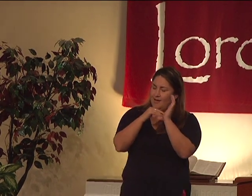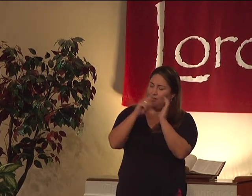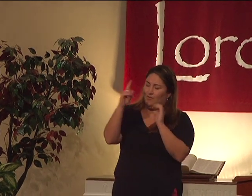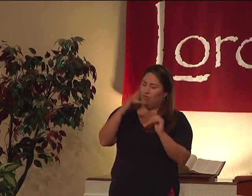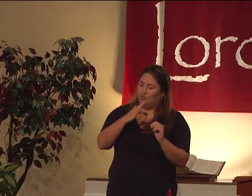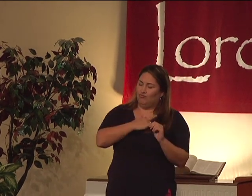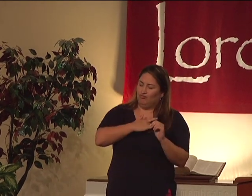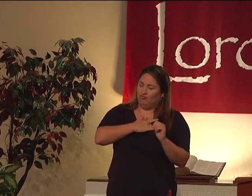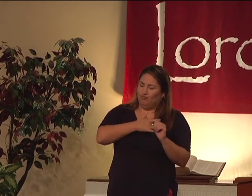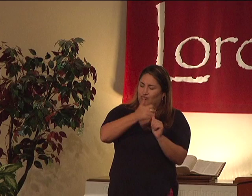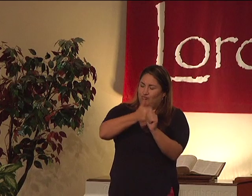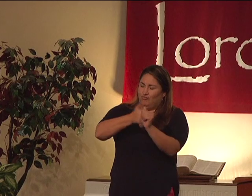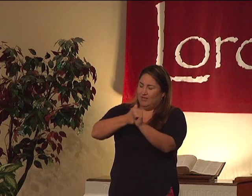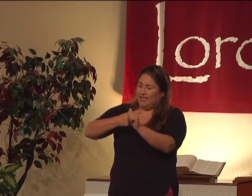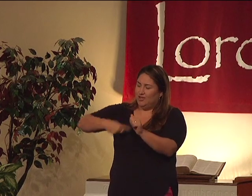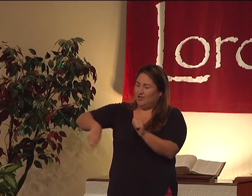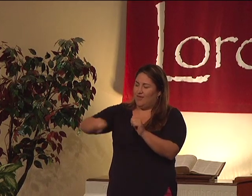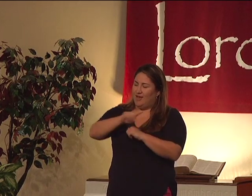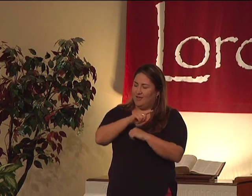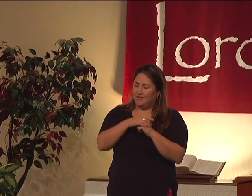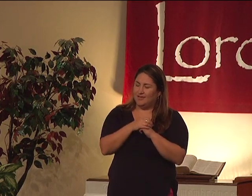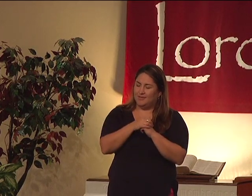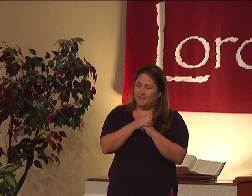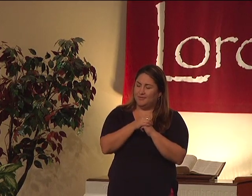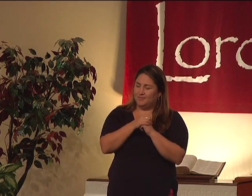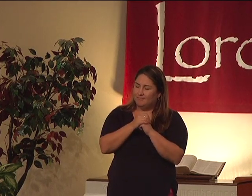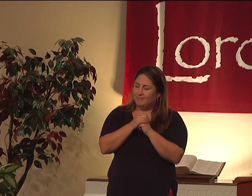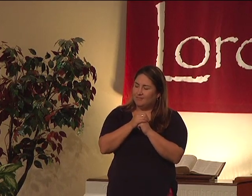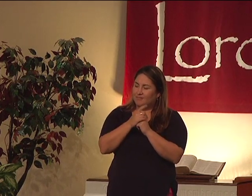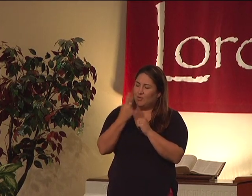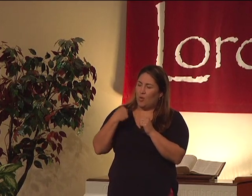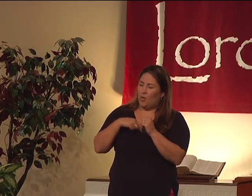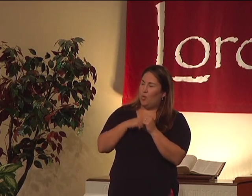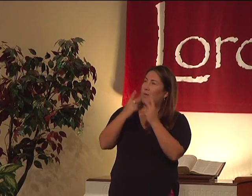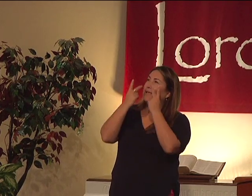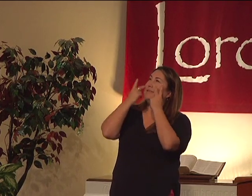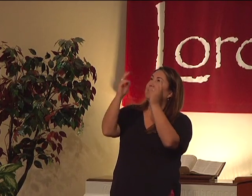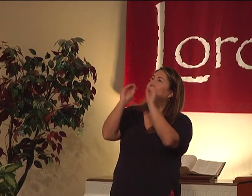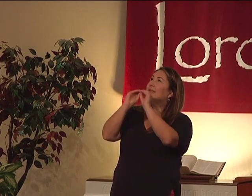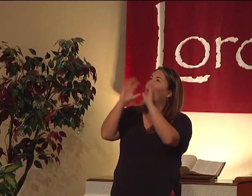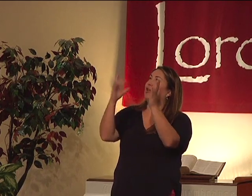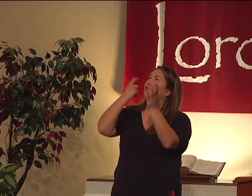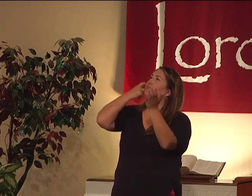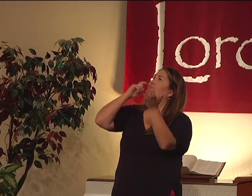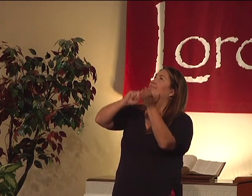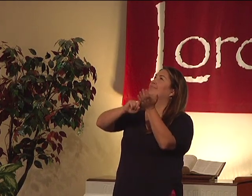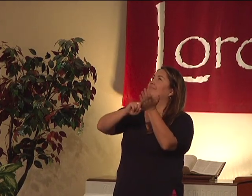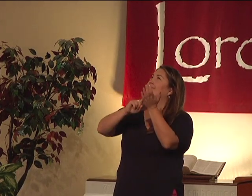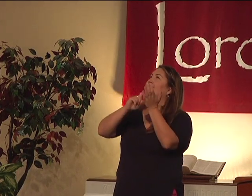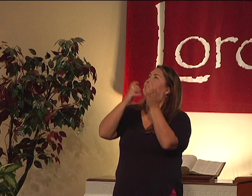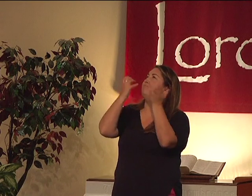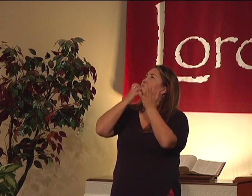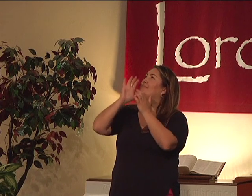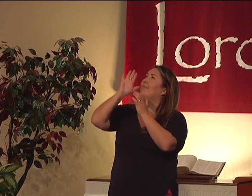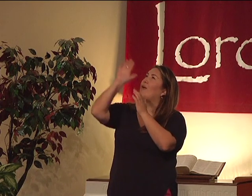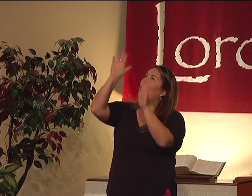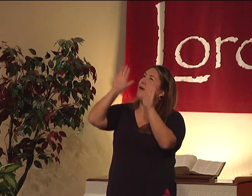We ask again for you to touch each one of us so we would see clearly and